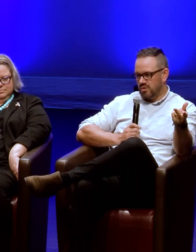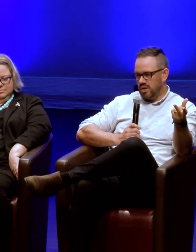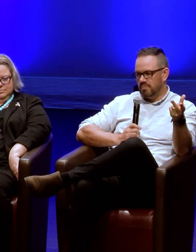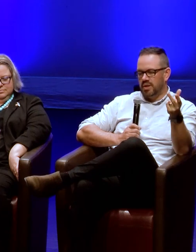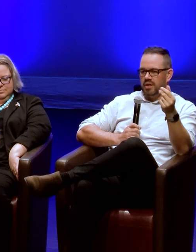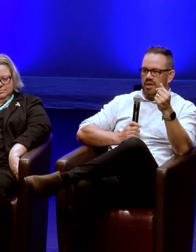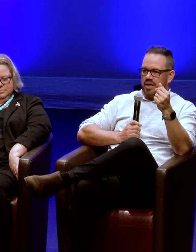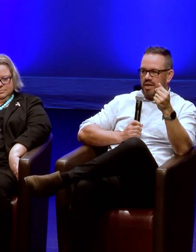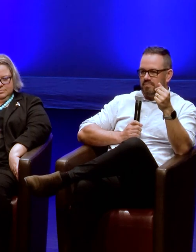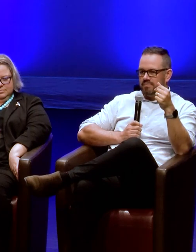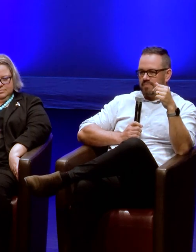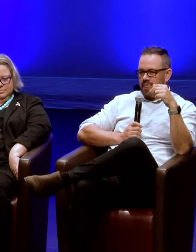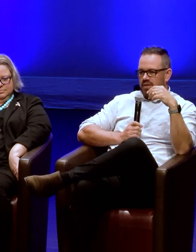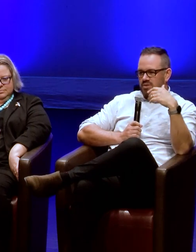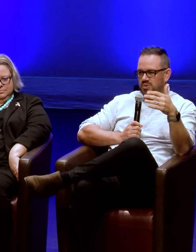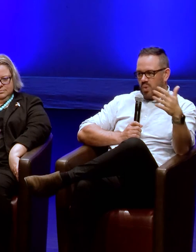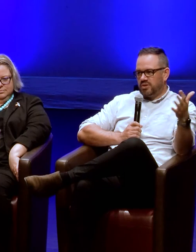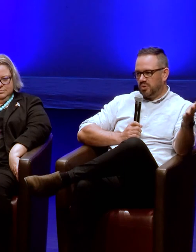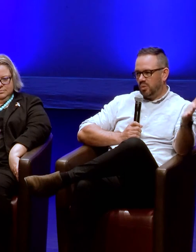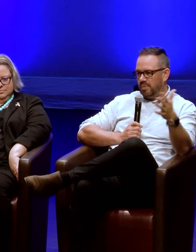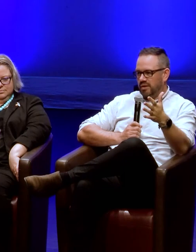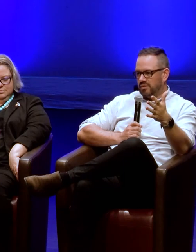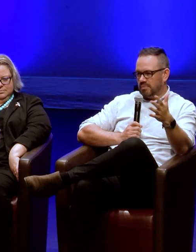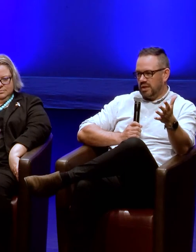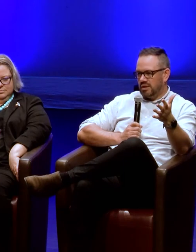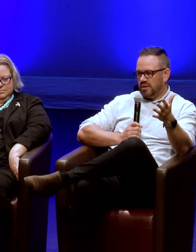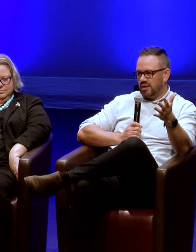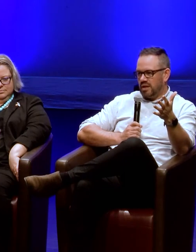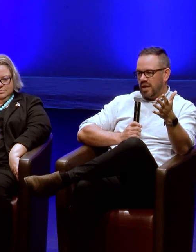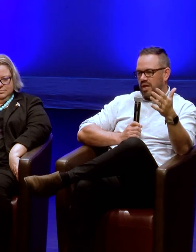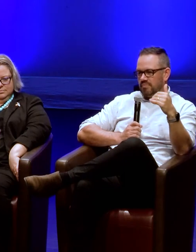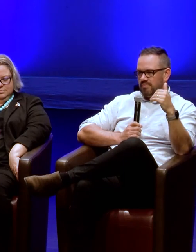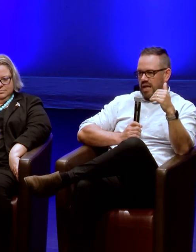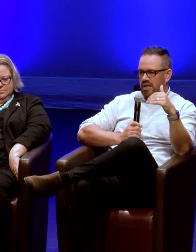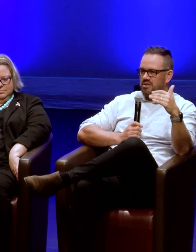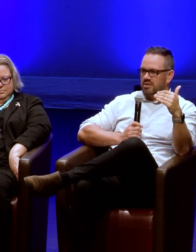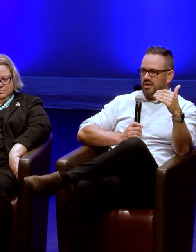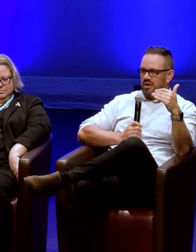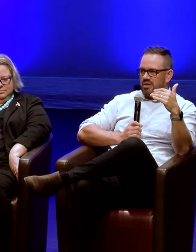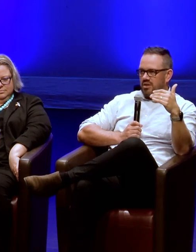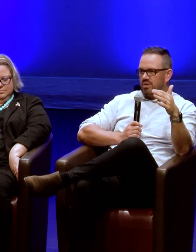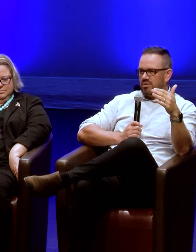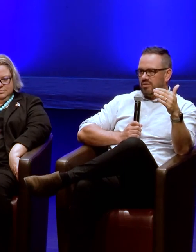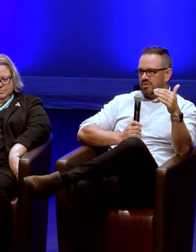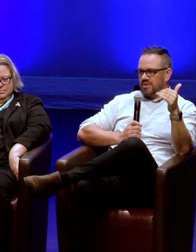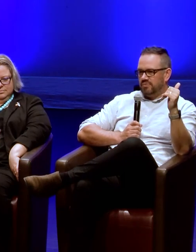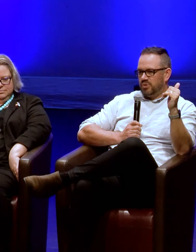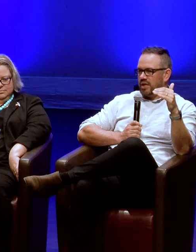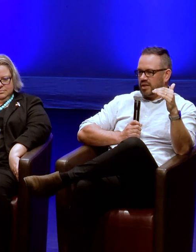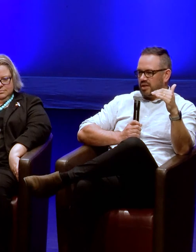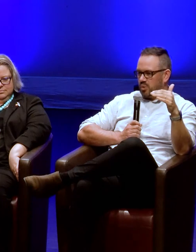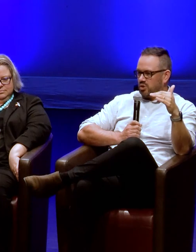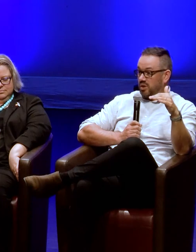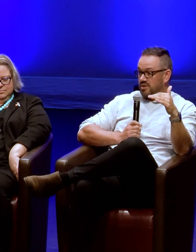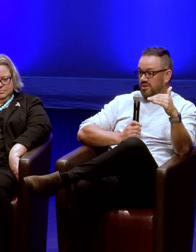Instagram. So it's one tool among many. Yeah. And, you know, it's